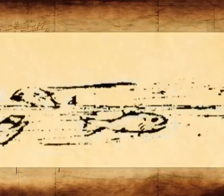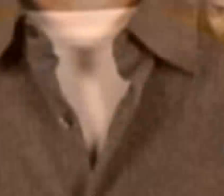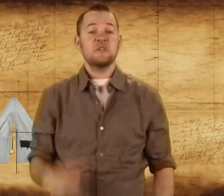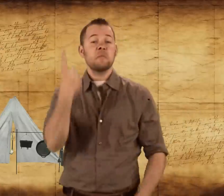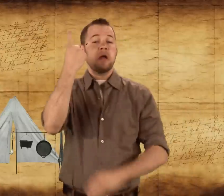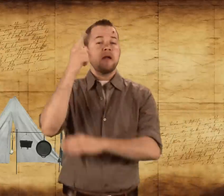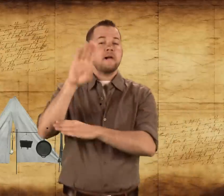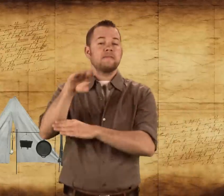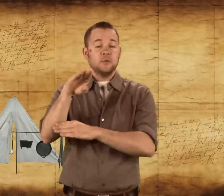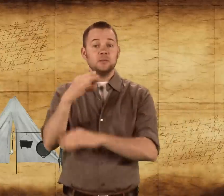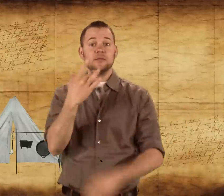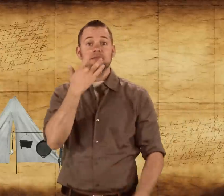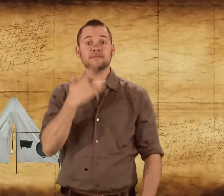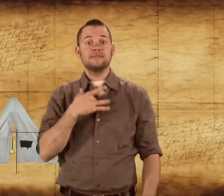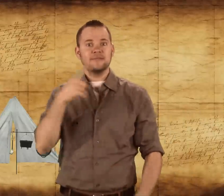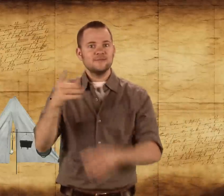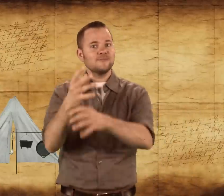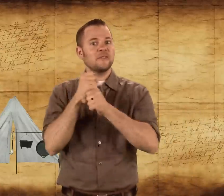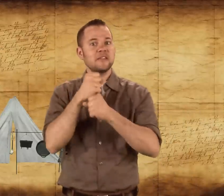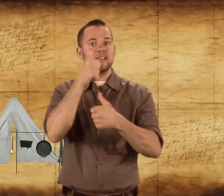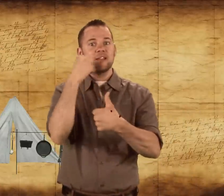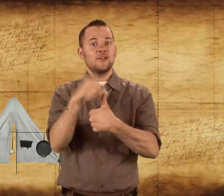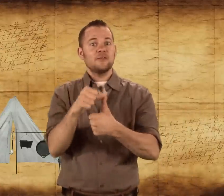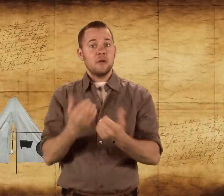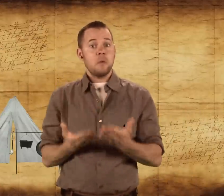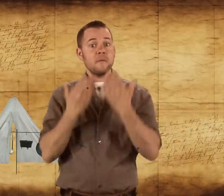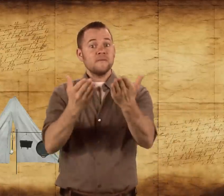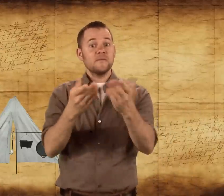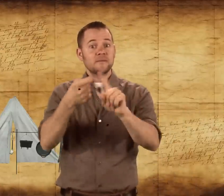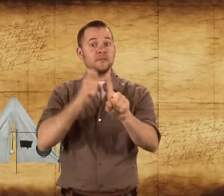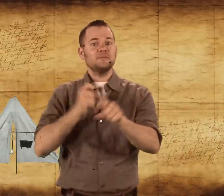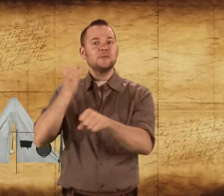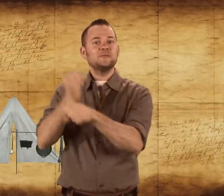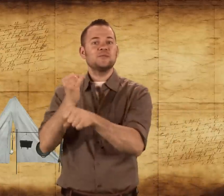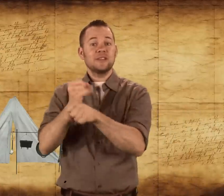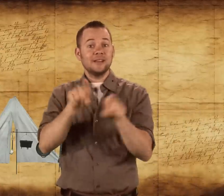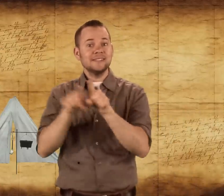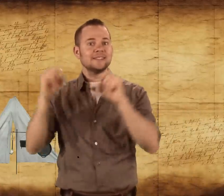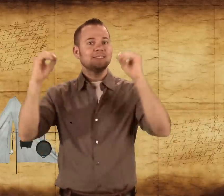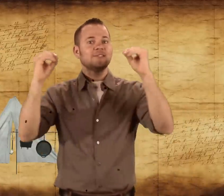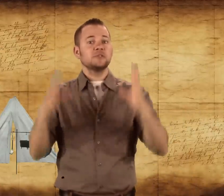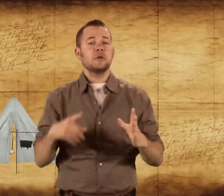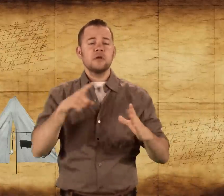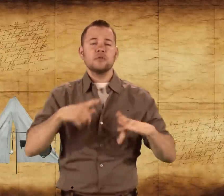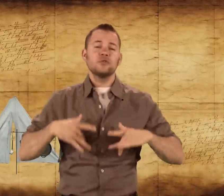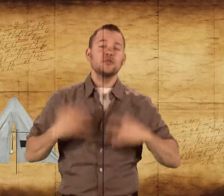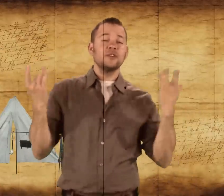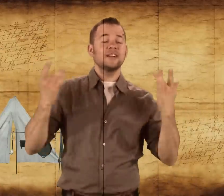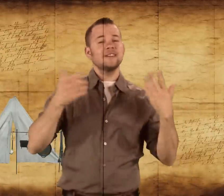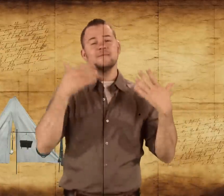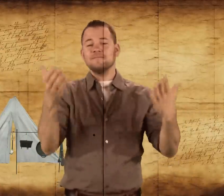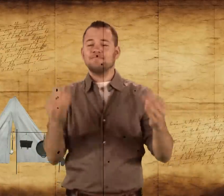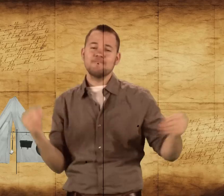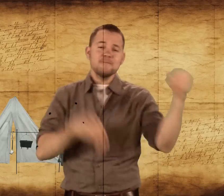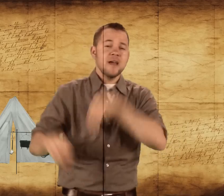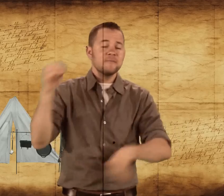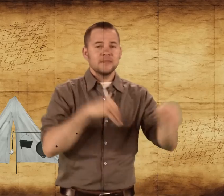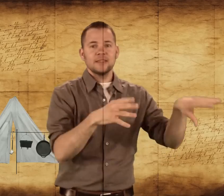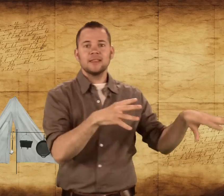One afternoon, Douglas Hilden got a letter. He offered a job to teach at the School for the Deaf. He was thrilled, packed up and